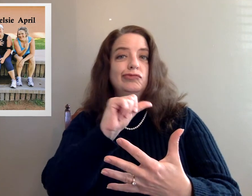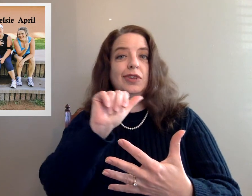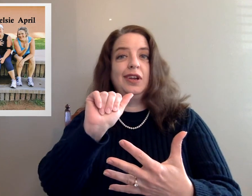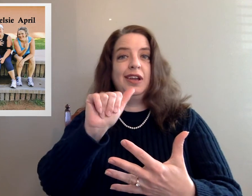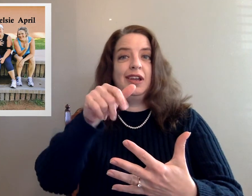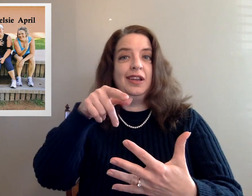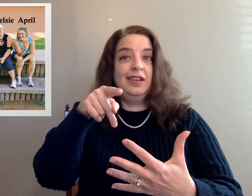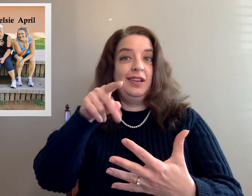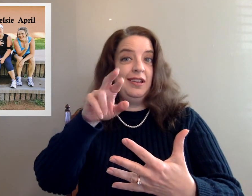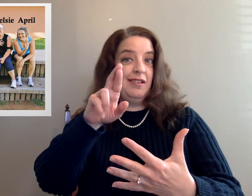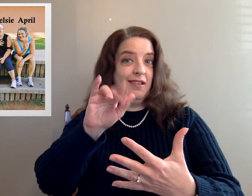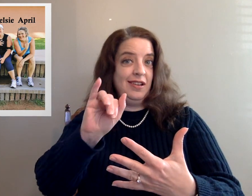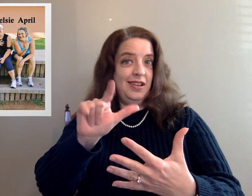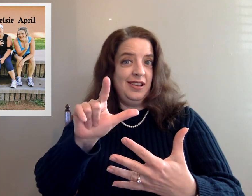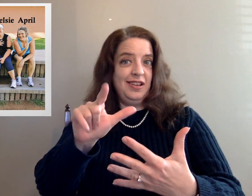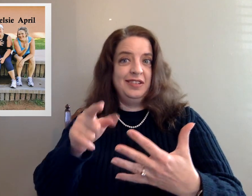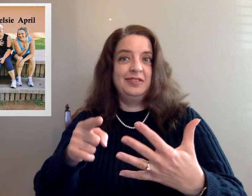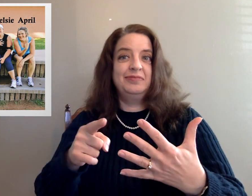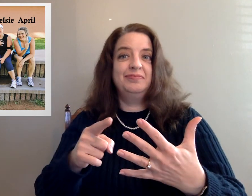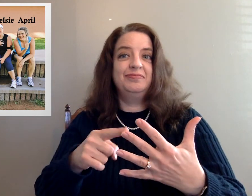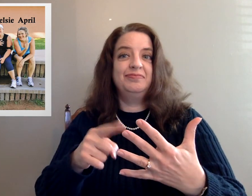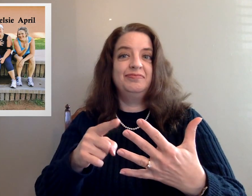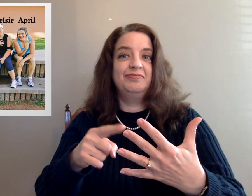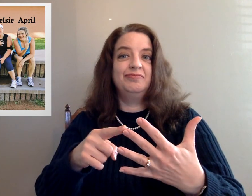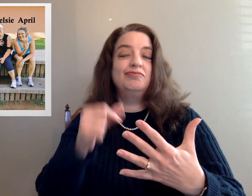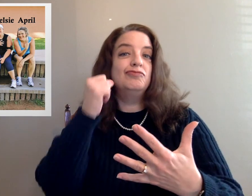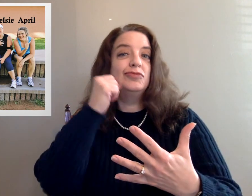I gave you information about their gender and then what their names are.